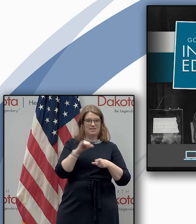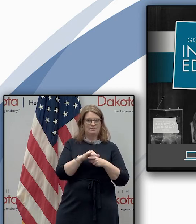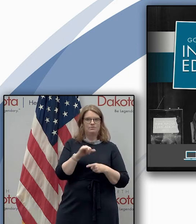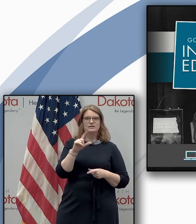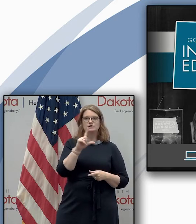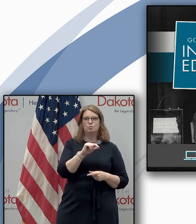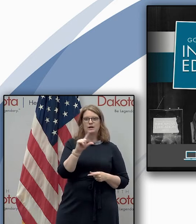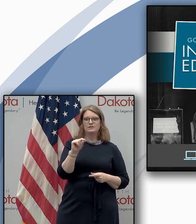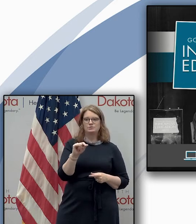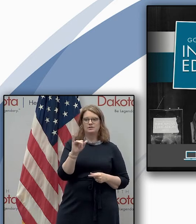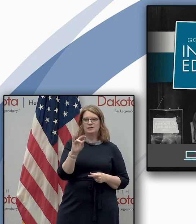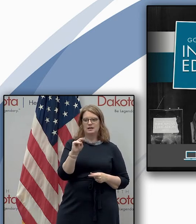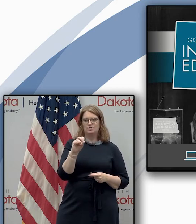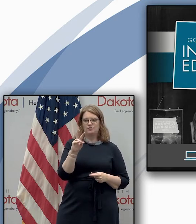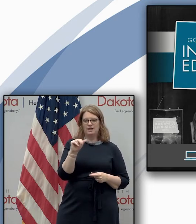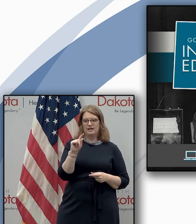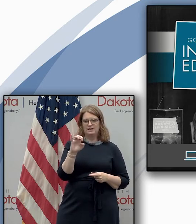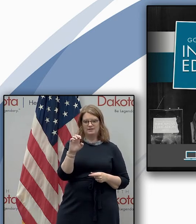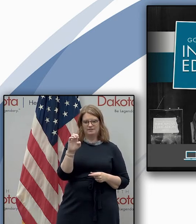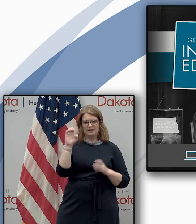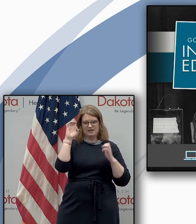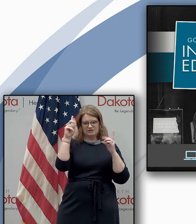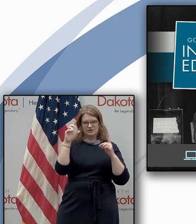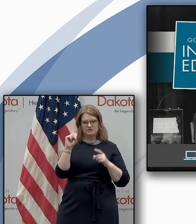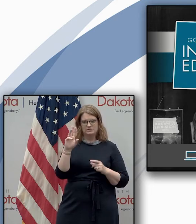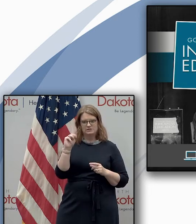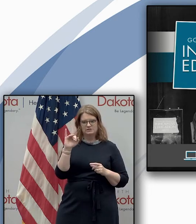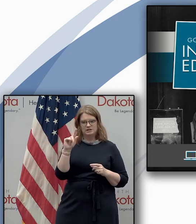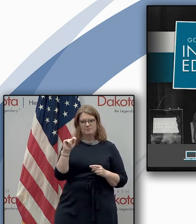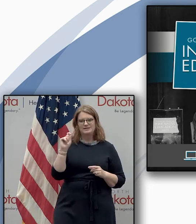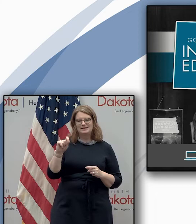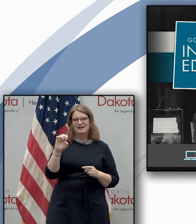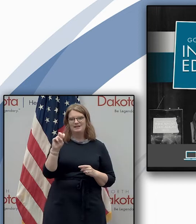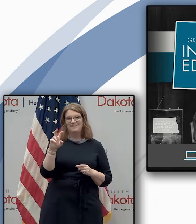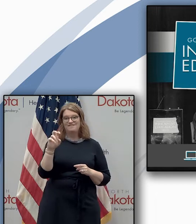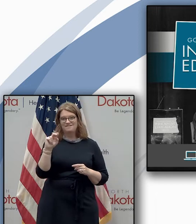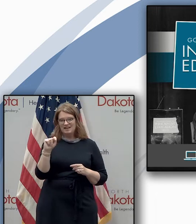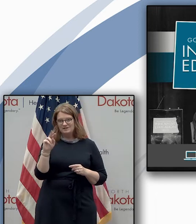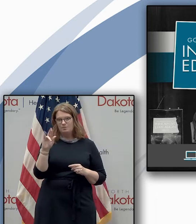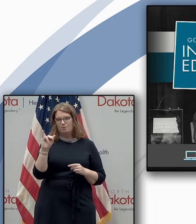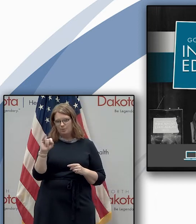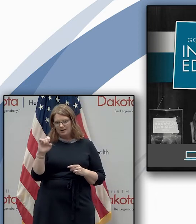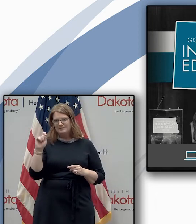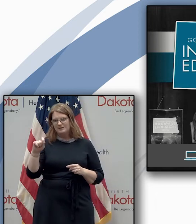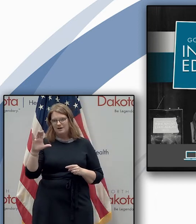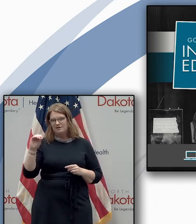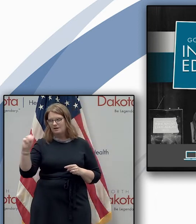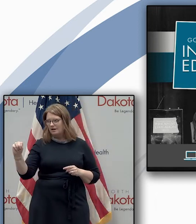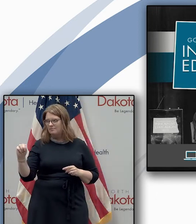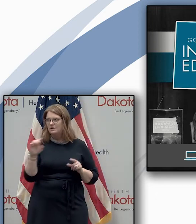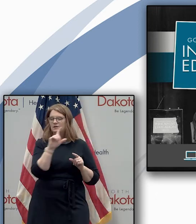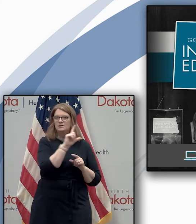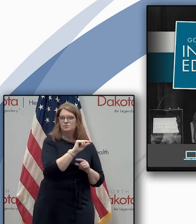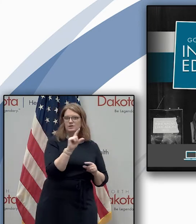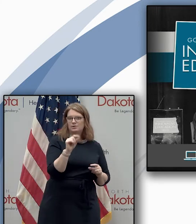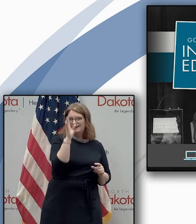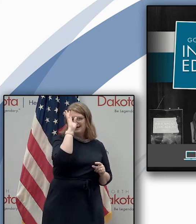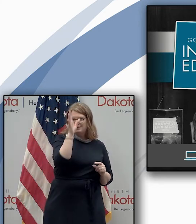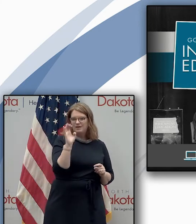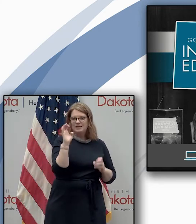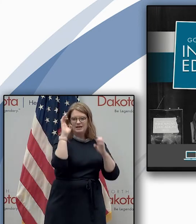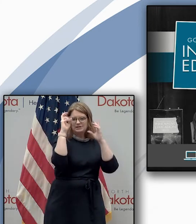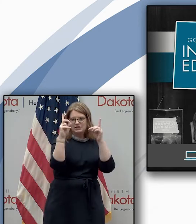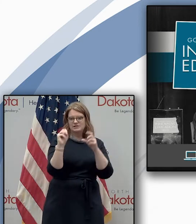2020 innovative education summit dot eventbrite.com again 2020 innovative education